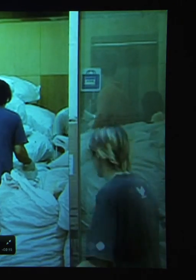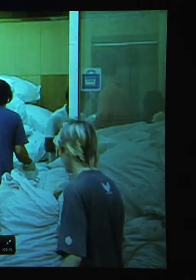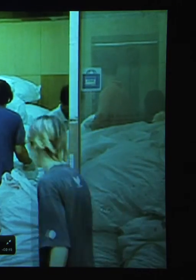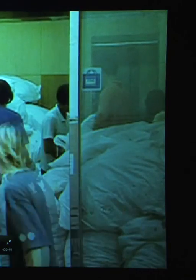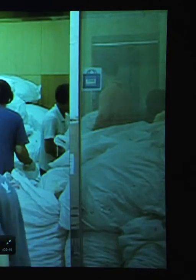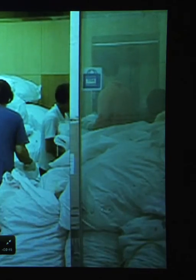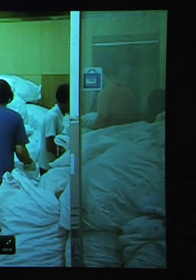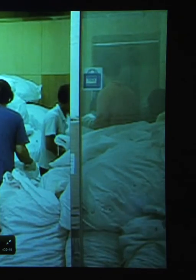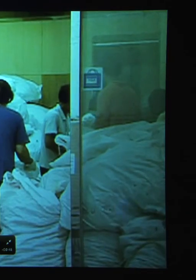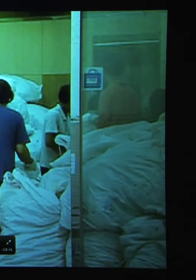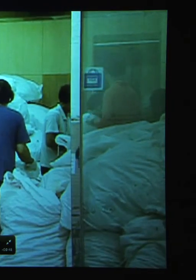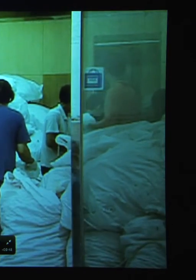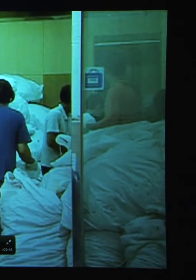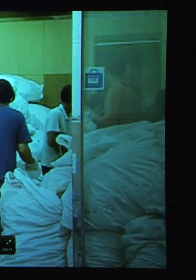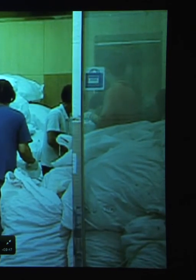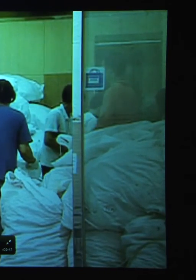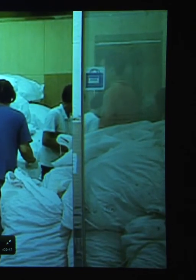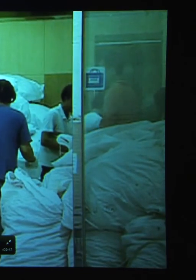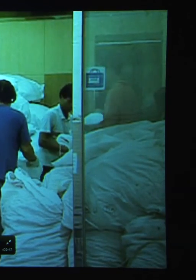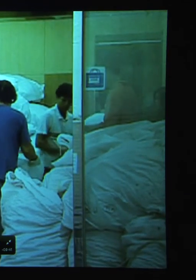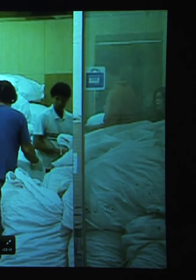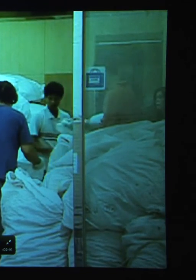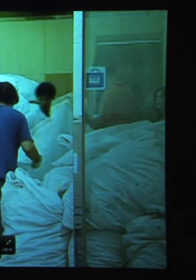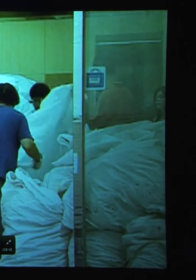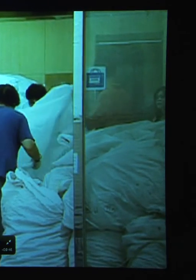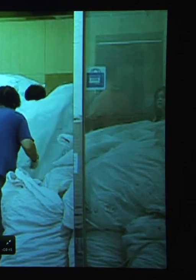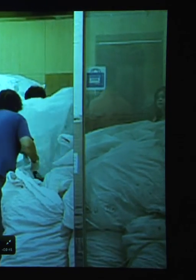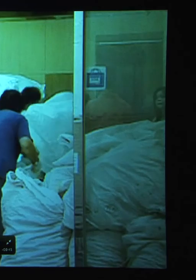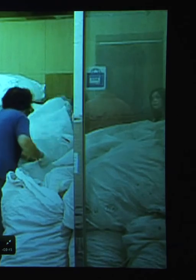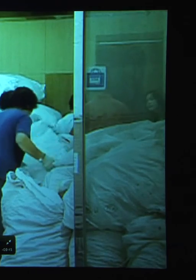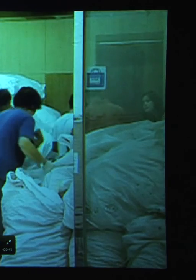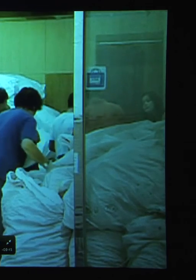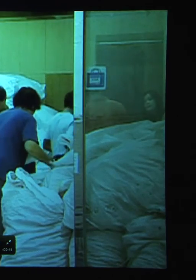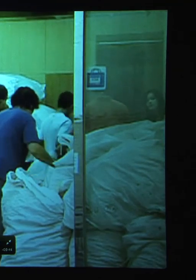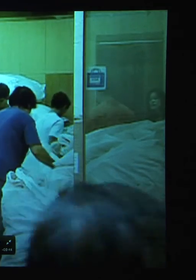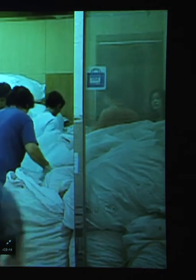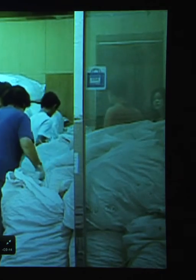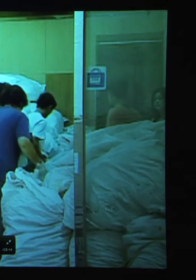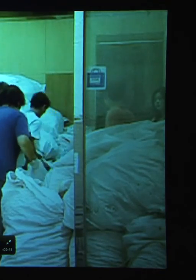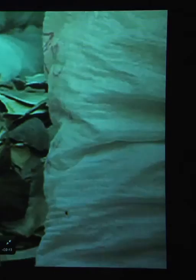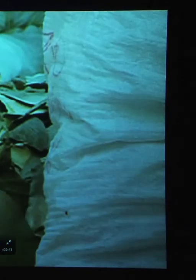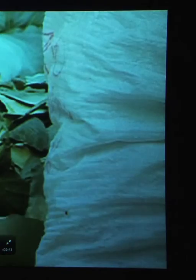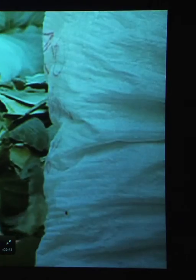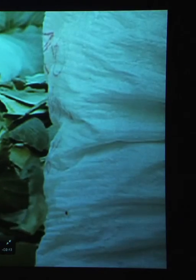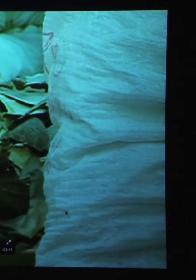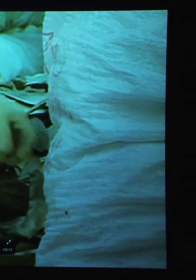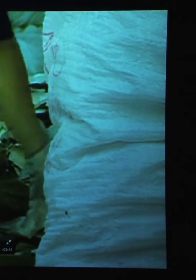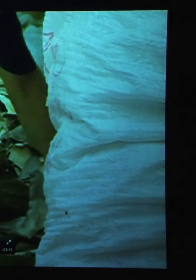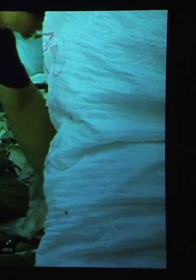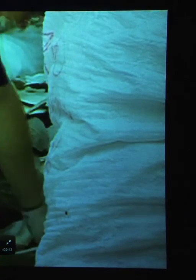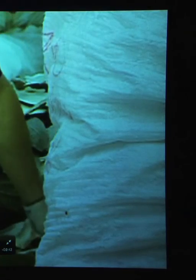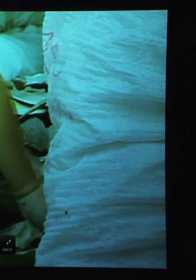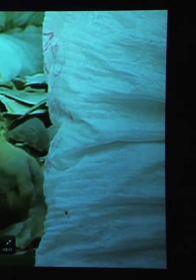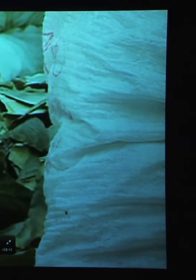the sharks. Most rely on the grossly inflated value of the shark fin to feed their families. Our focus must be on education